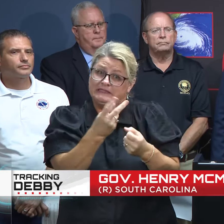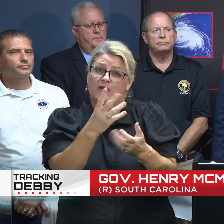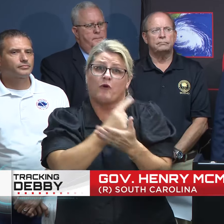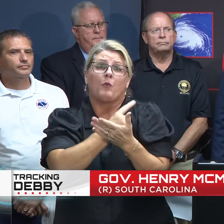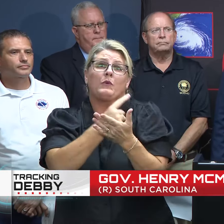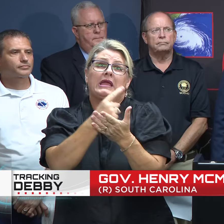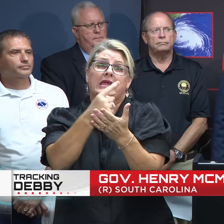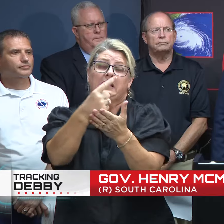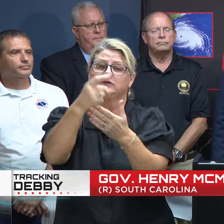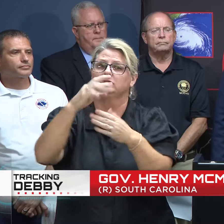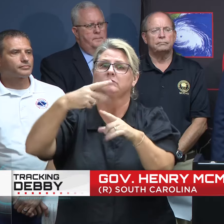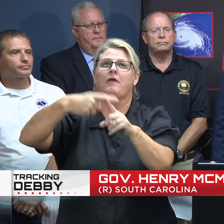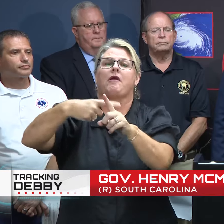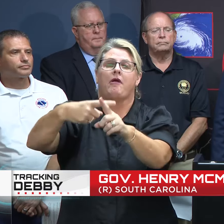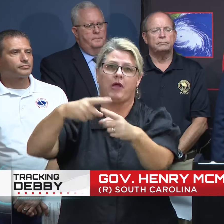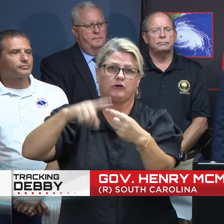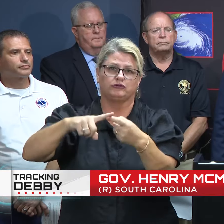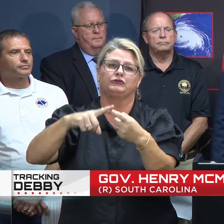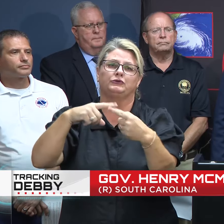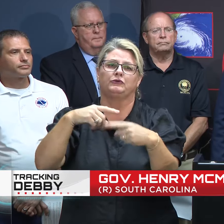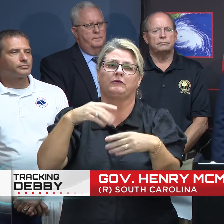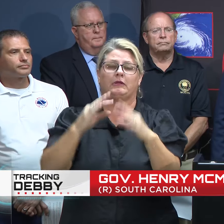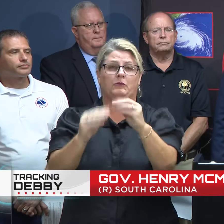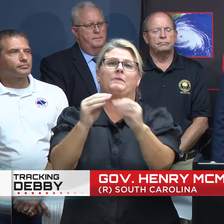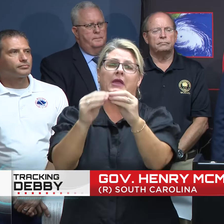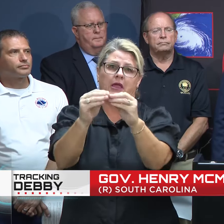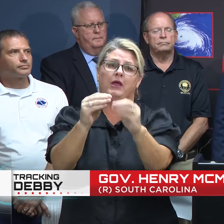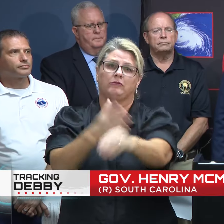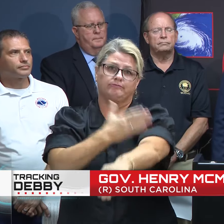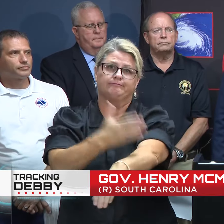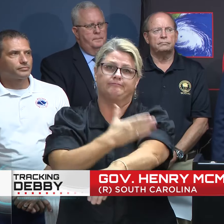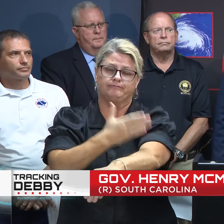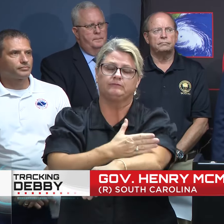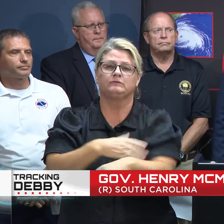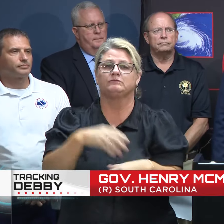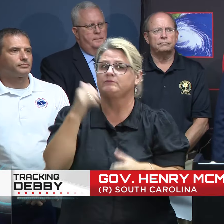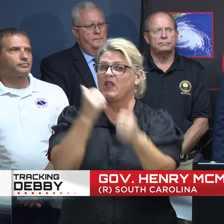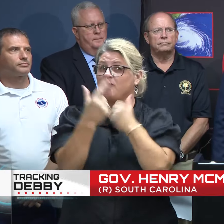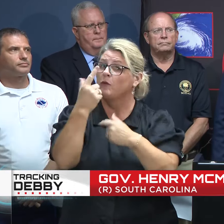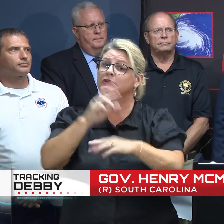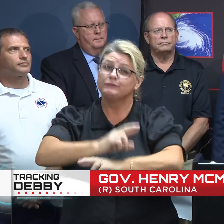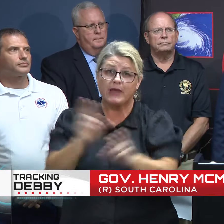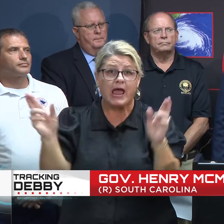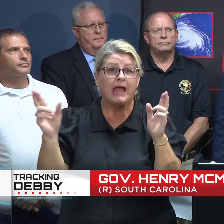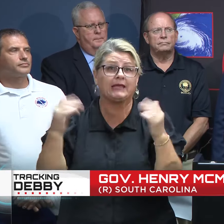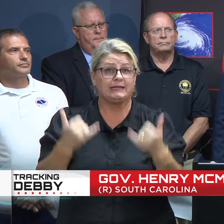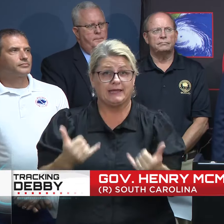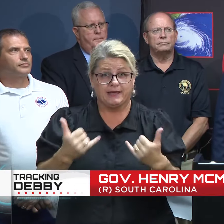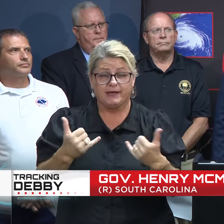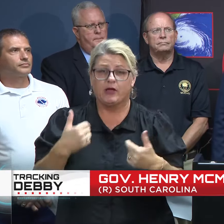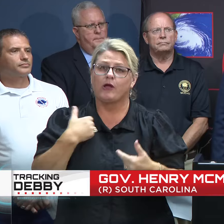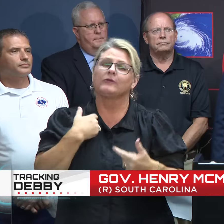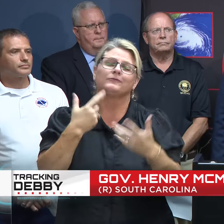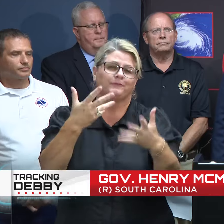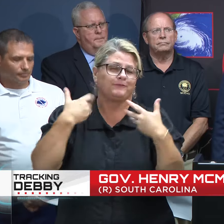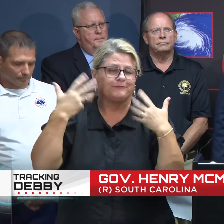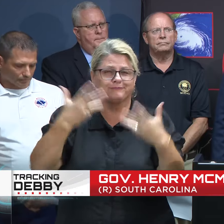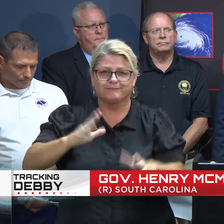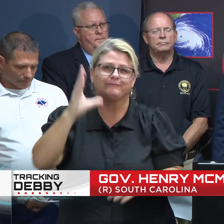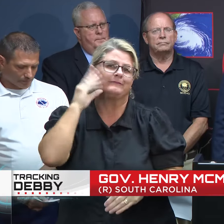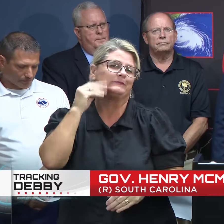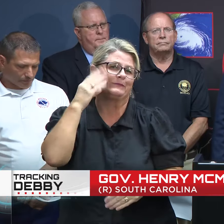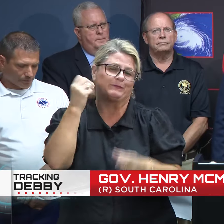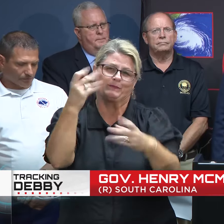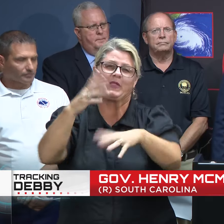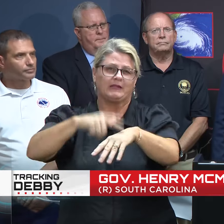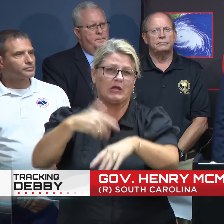sometimes even longer. But we are prepared. We have everyone who's on deck. We've gone through these things many times